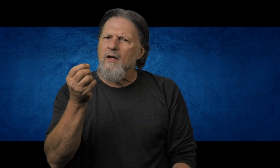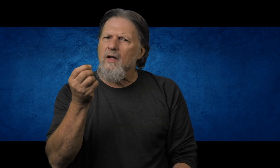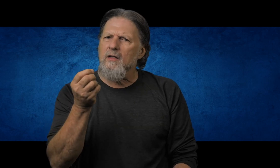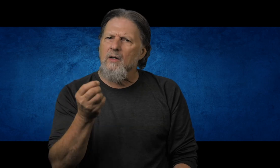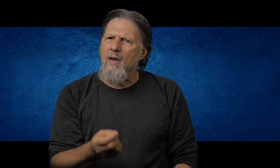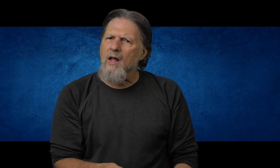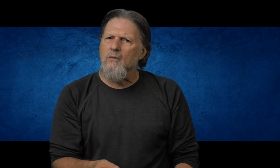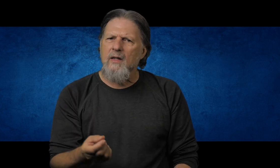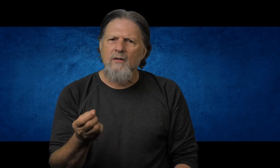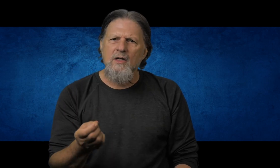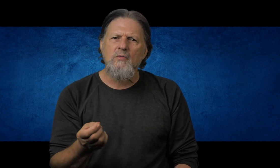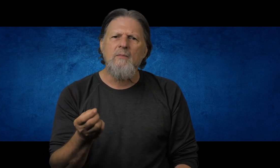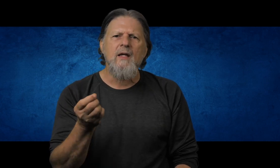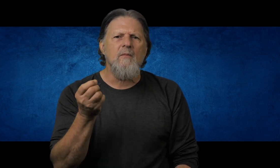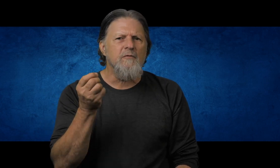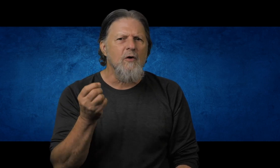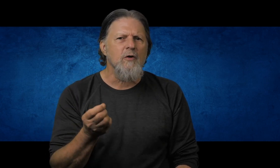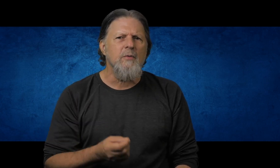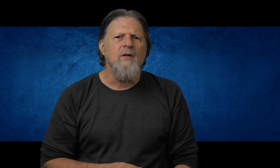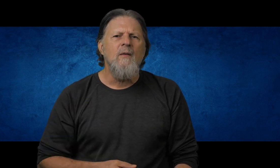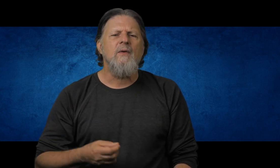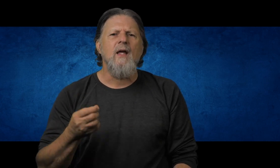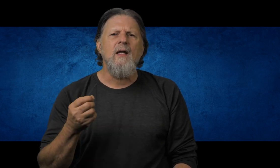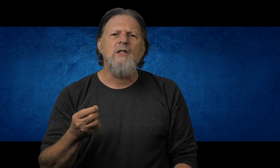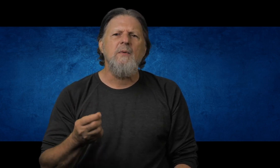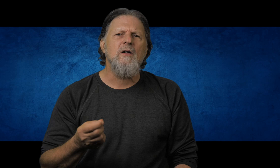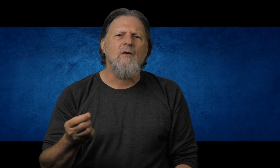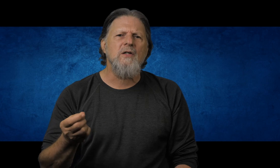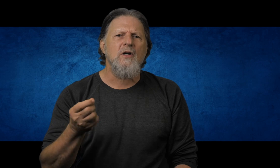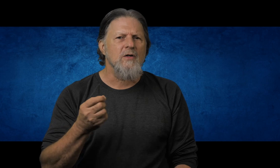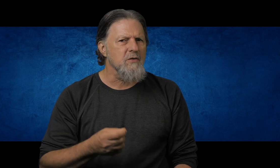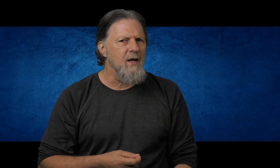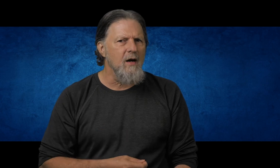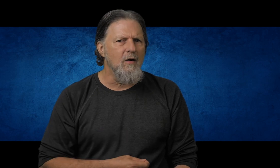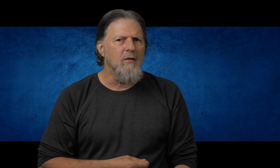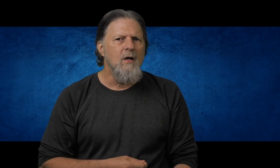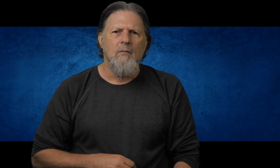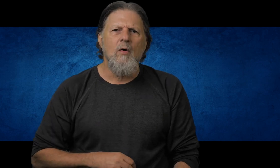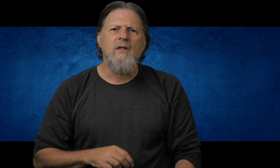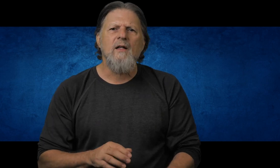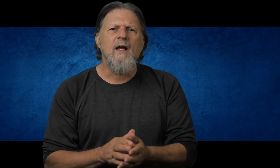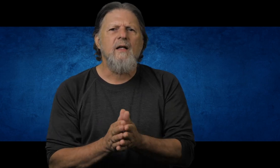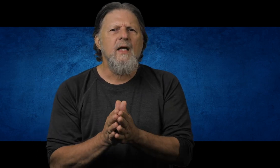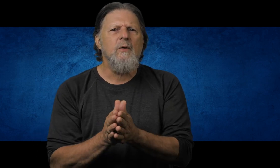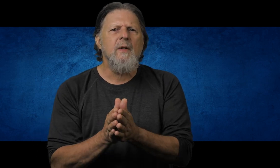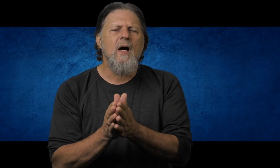enter into the battle without this would make him vulnerable to any spear thrust or stray arrow. More than likely, he would become